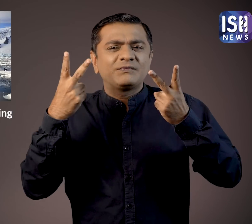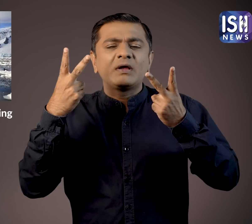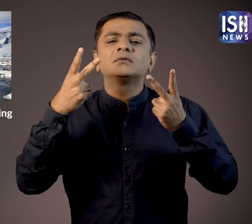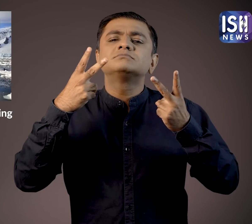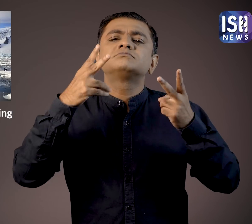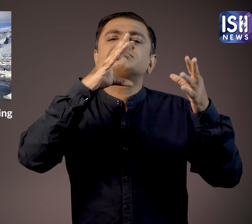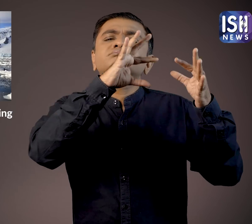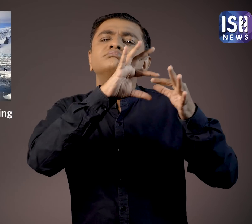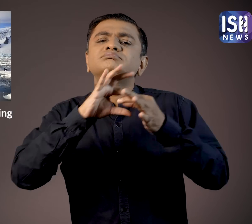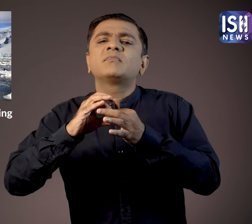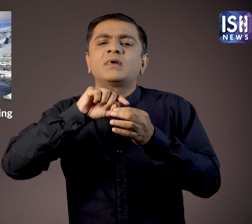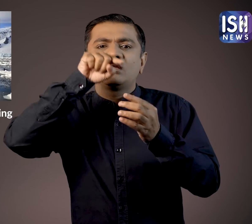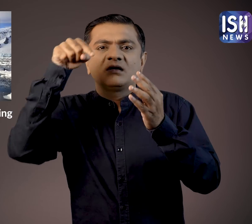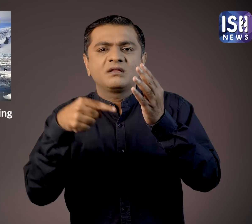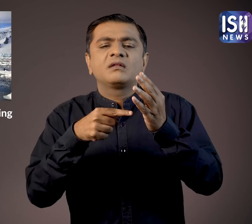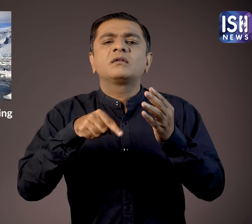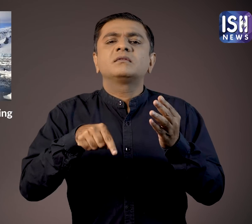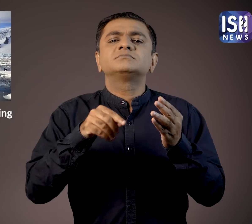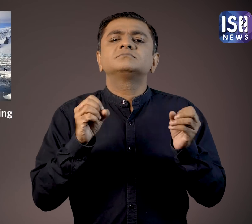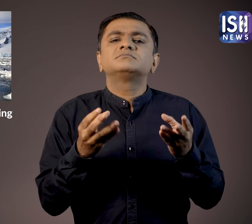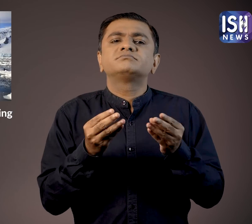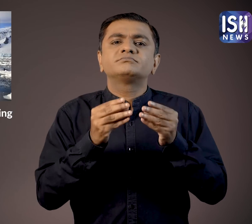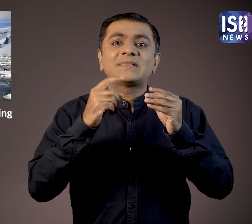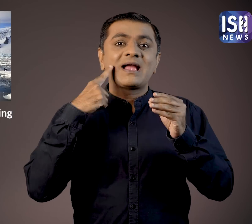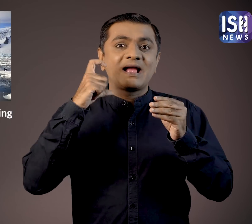The ice is thus melting and moss is growing.